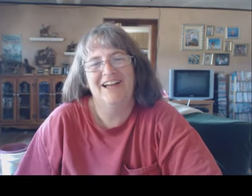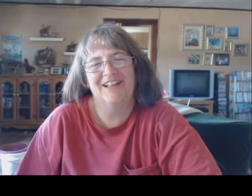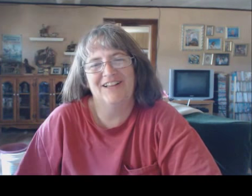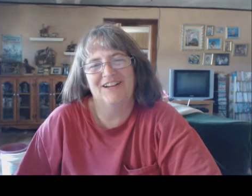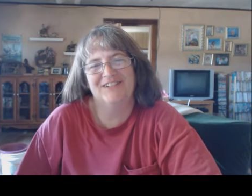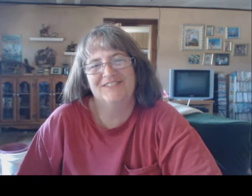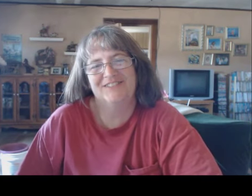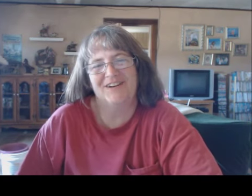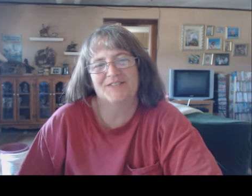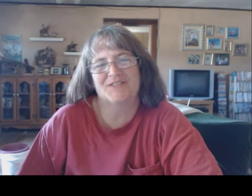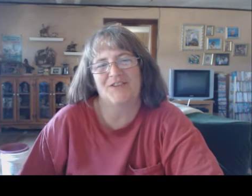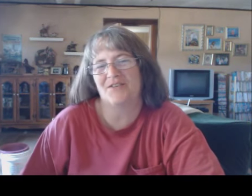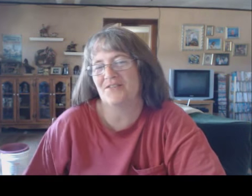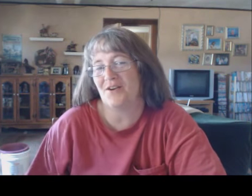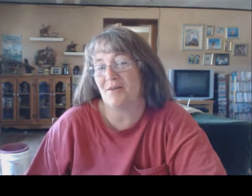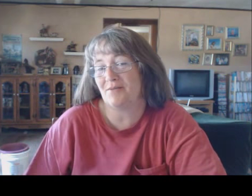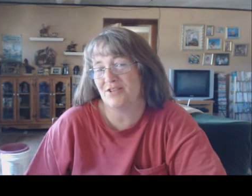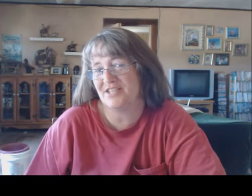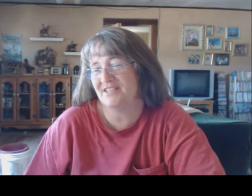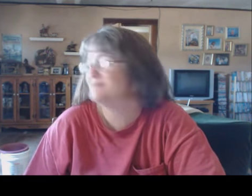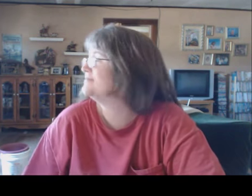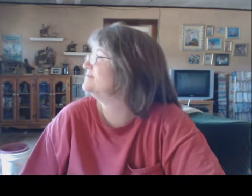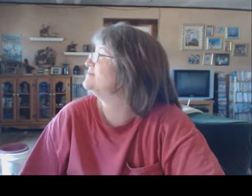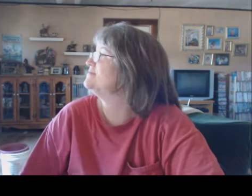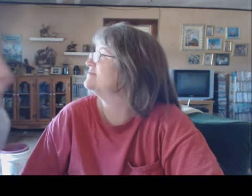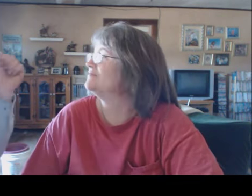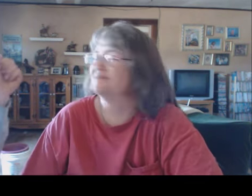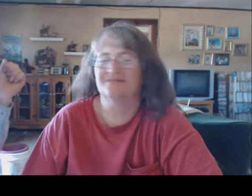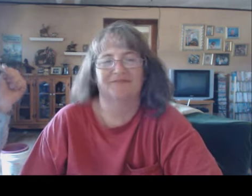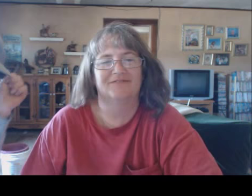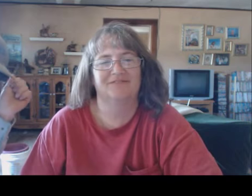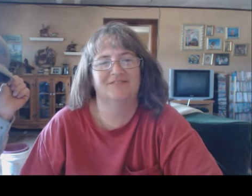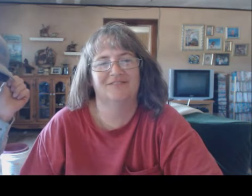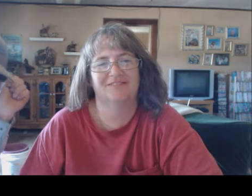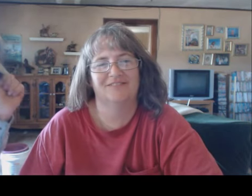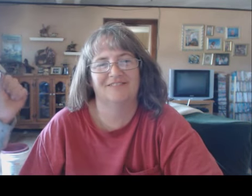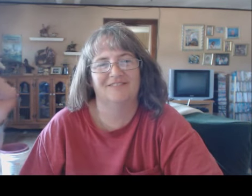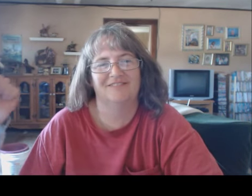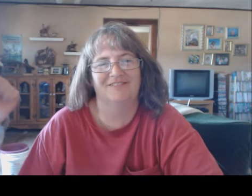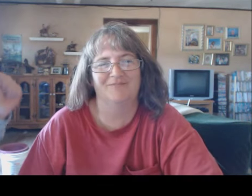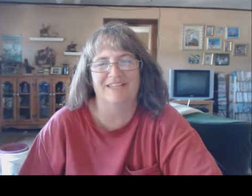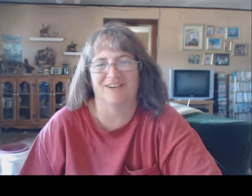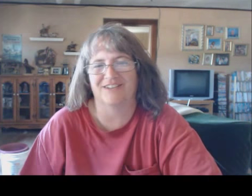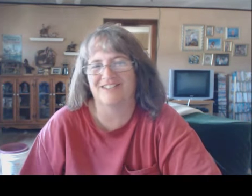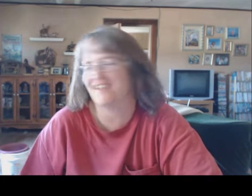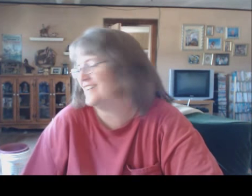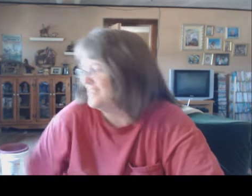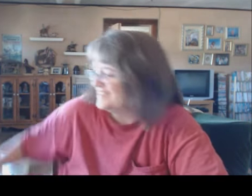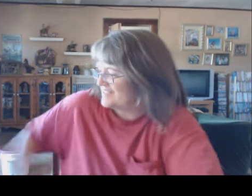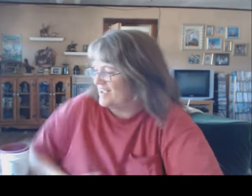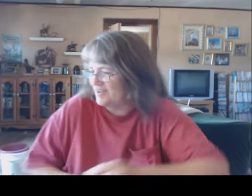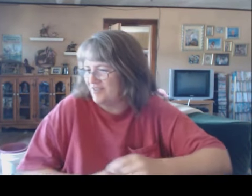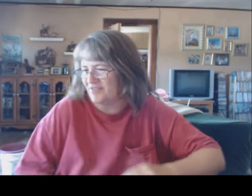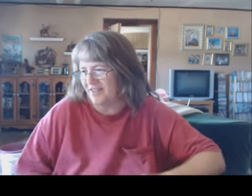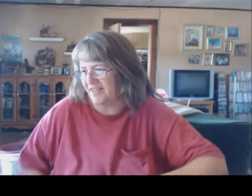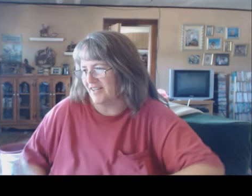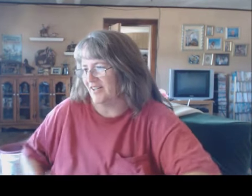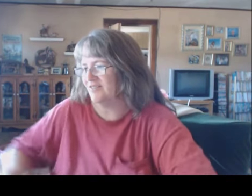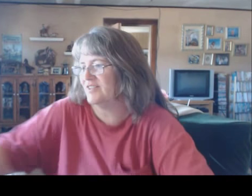Hello! Welcome to Straw Family Farmer. Christy. We are Jane. We are Jane. Slide over in here.